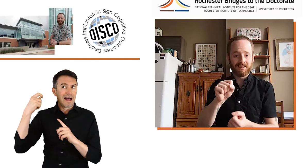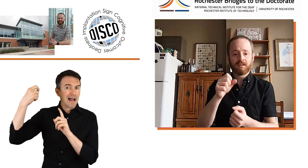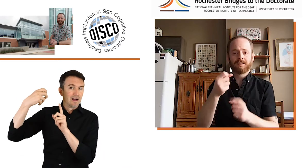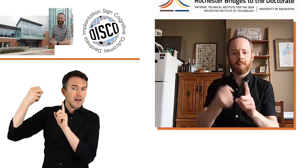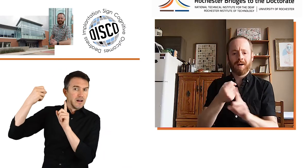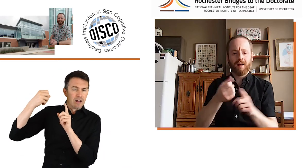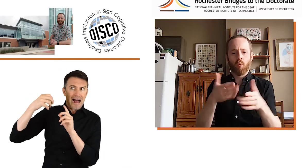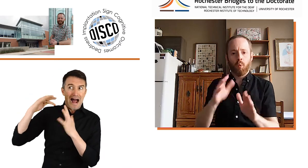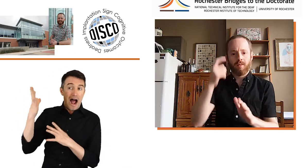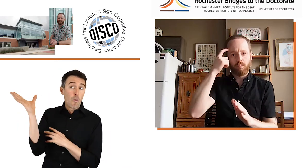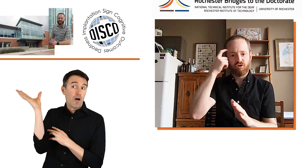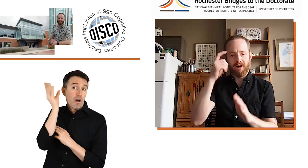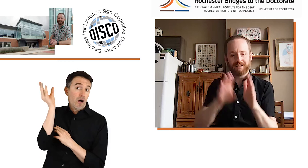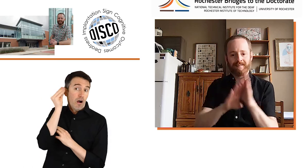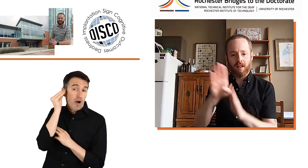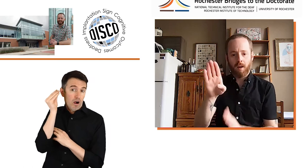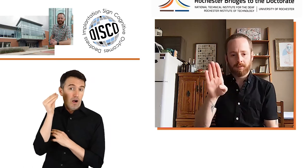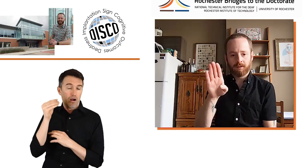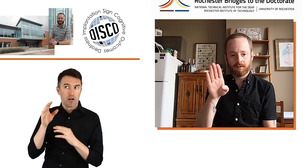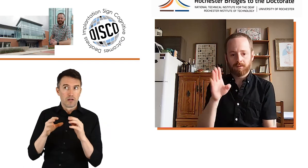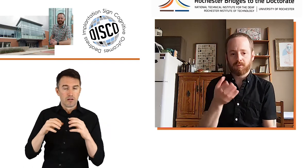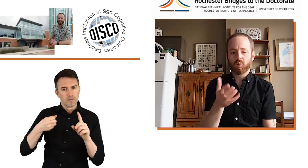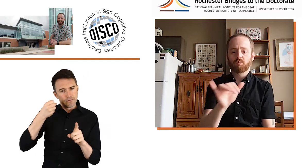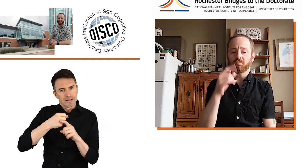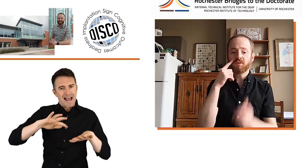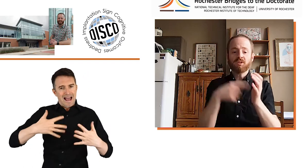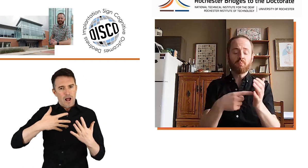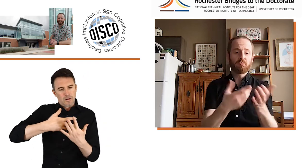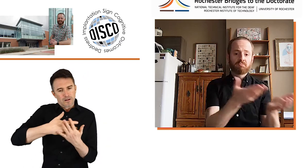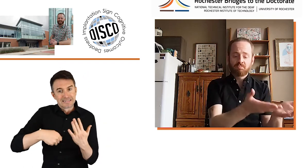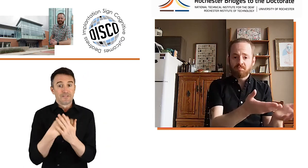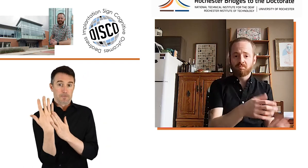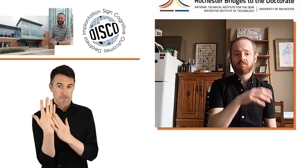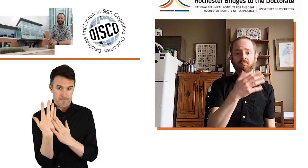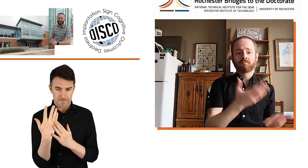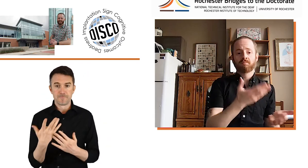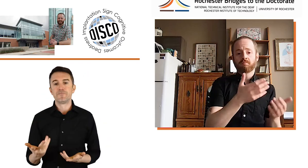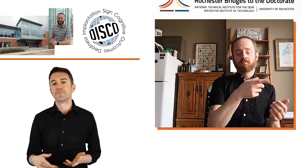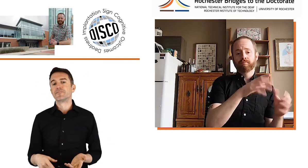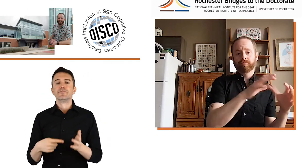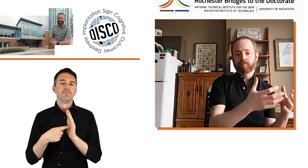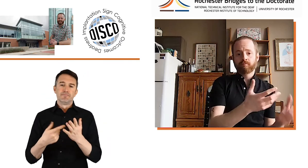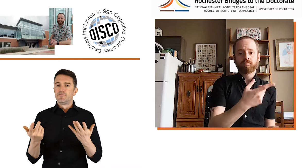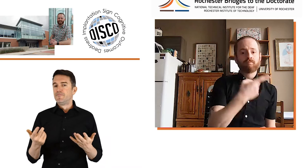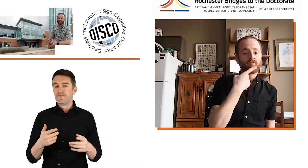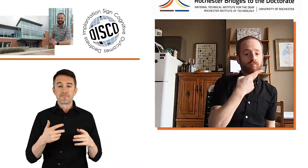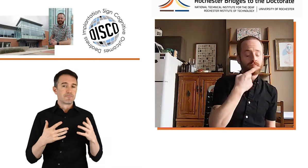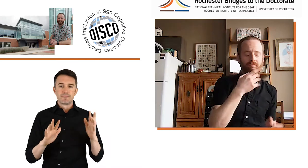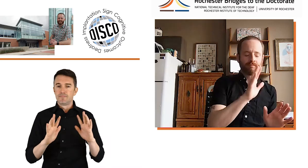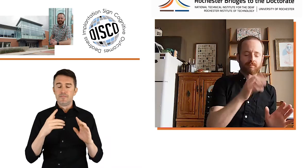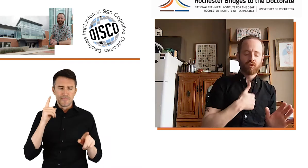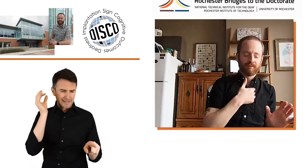with different devices, and we support, and we are investigating the way that those devices affect their learning.